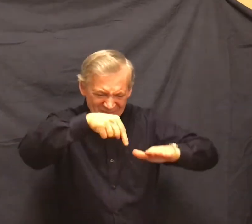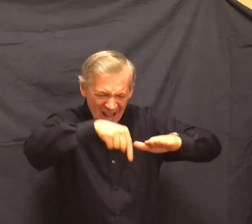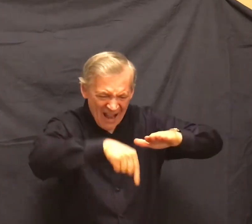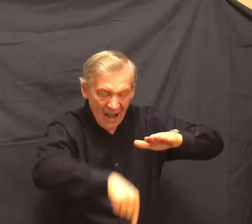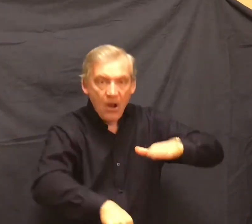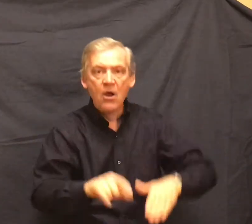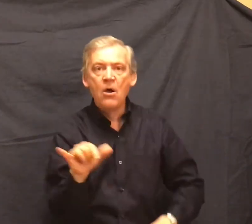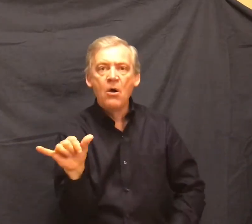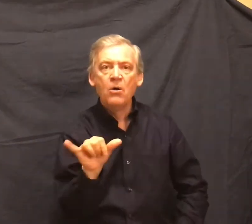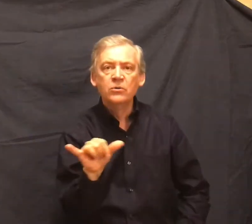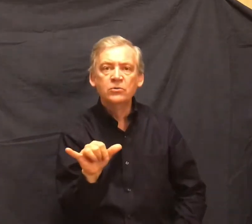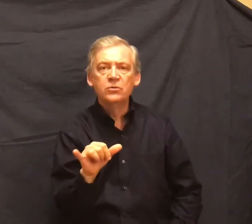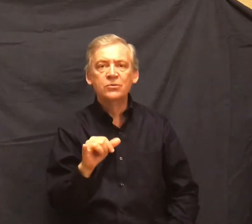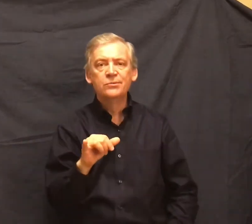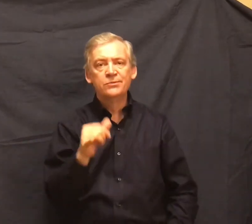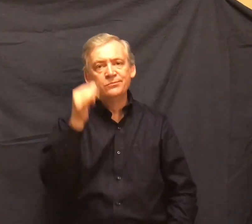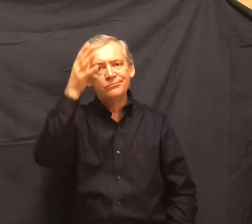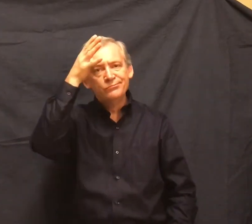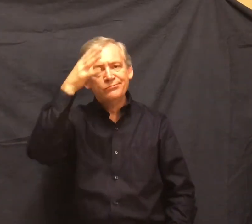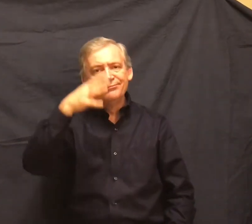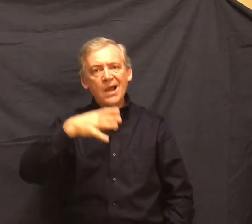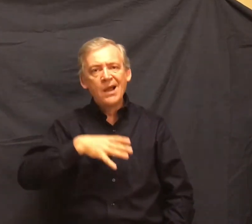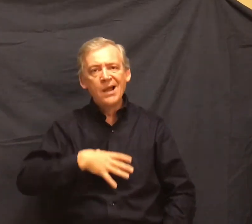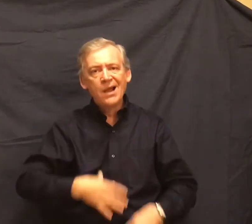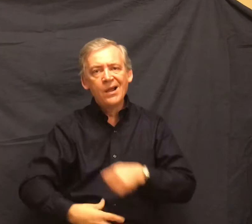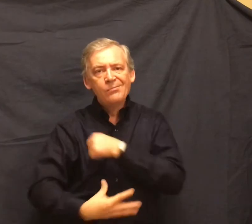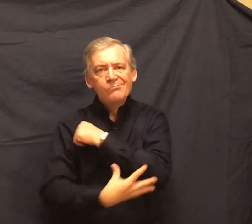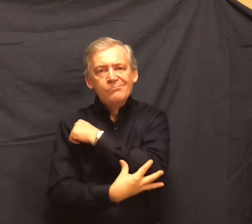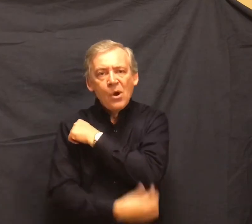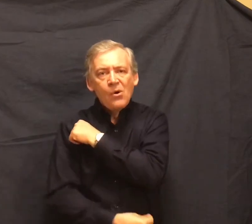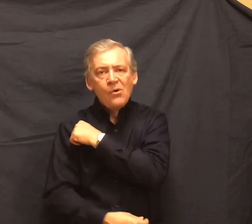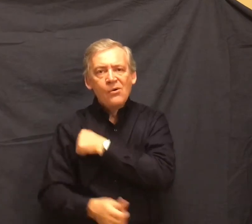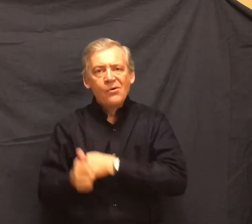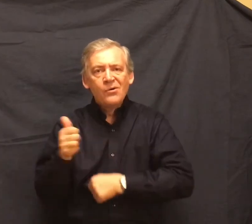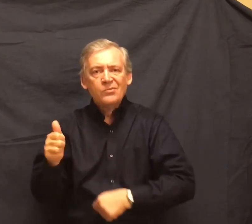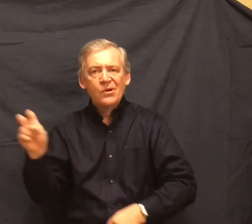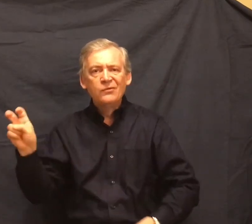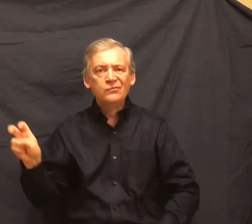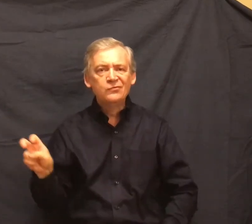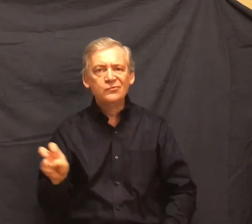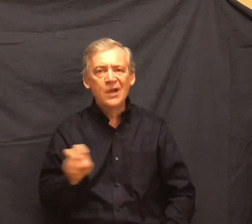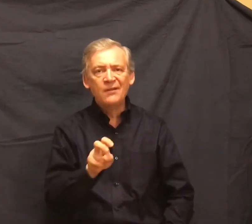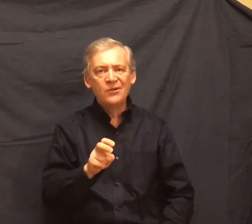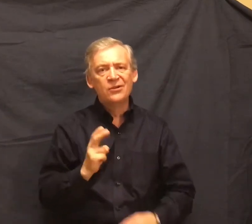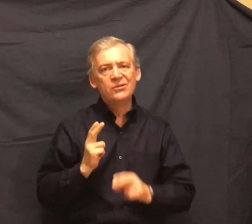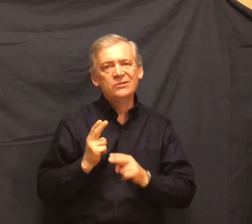who come wearily down from the highway in the evening to jungle up near the water.